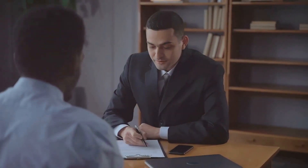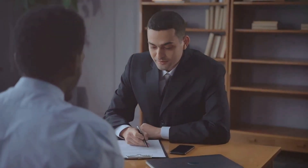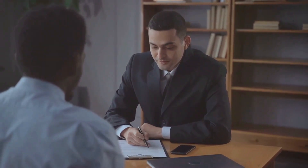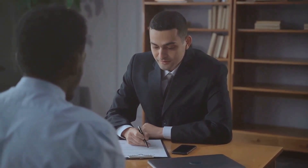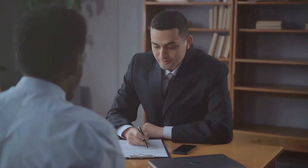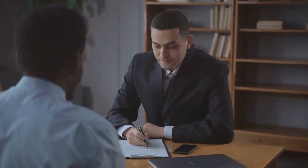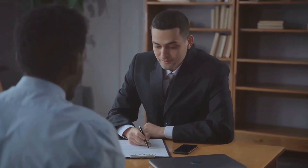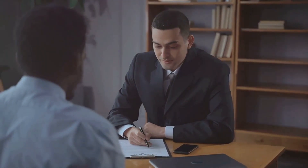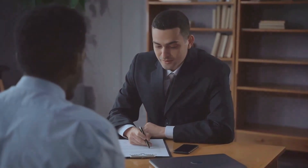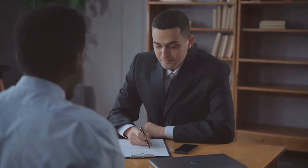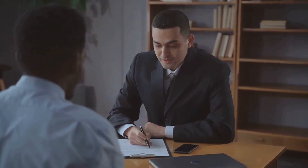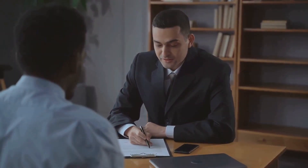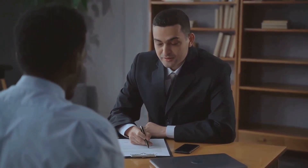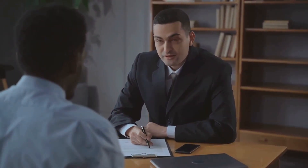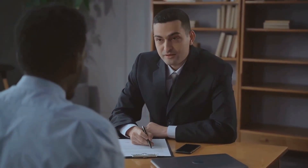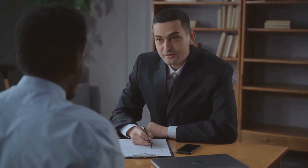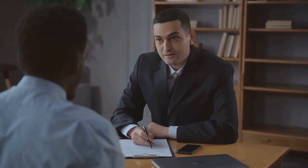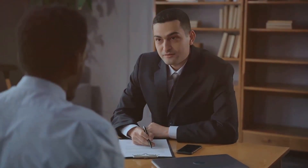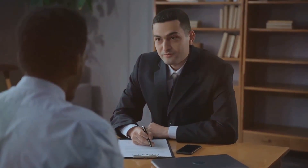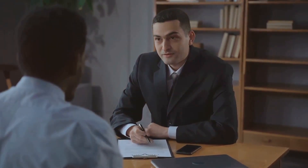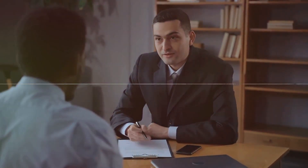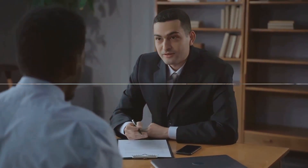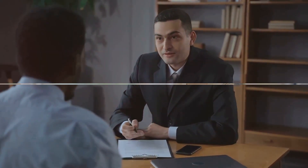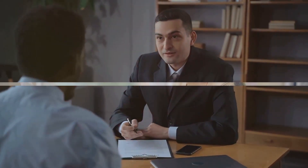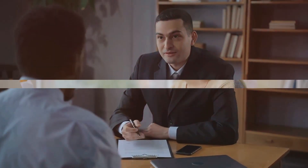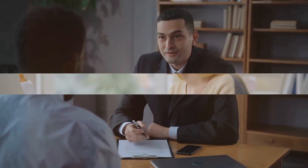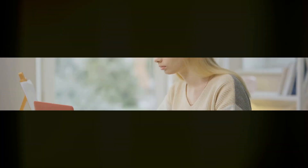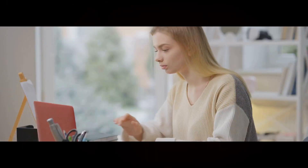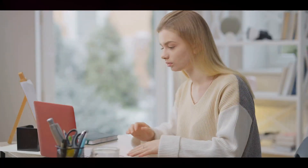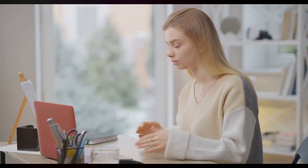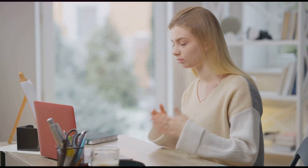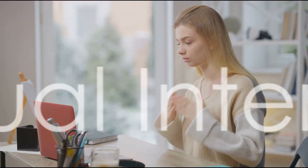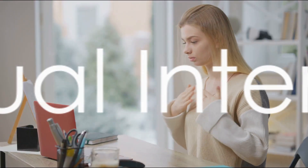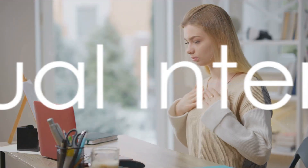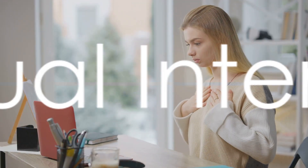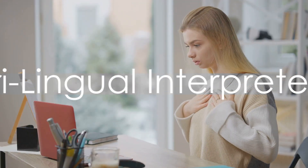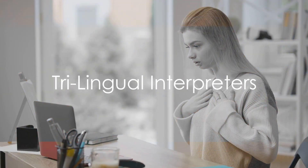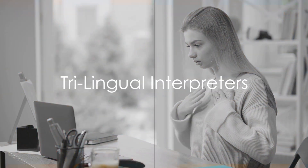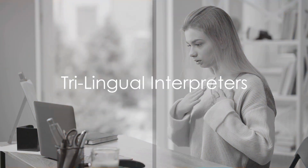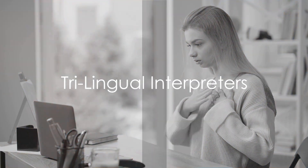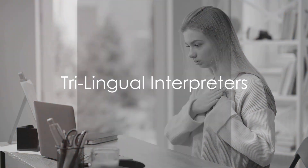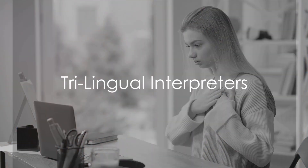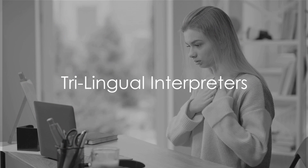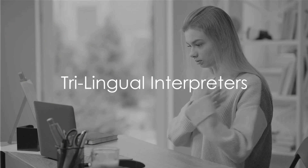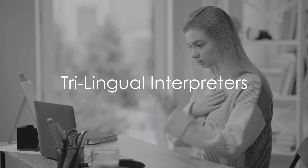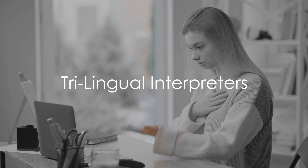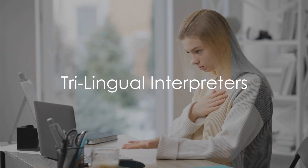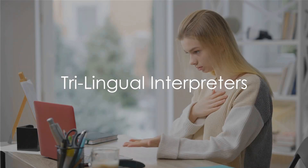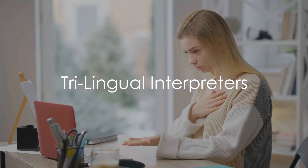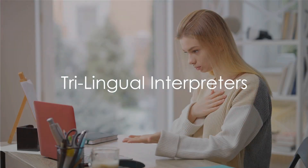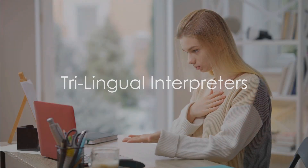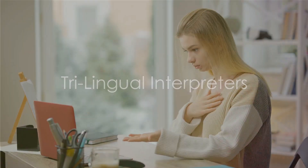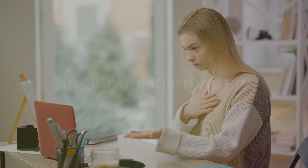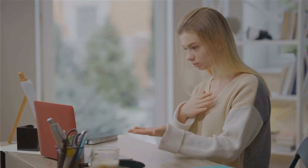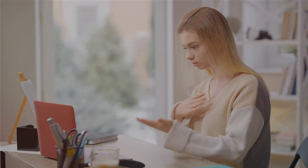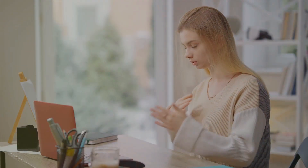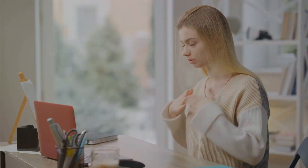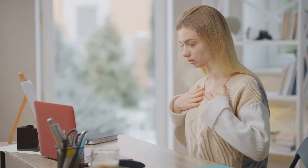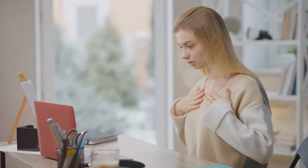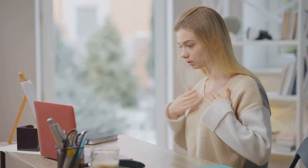in specific fields requiring in-depth knowledge. Did you know that there are certified trilingual interpreters? These